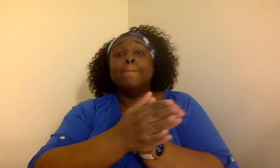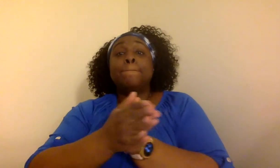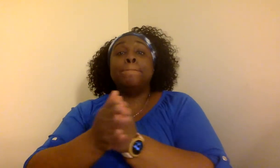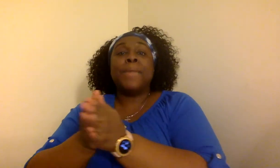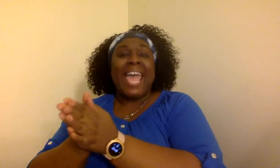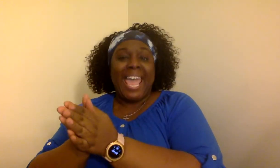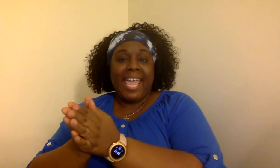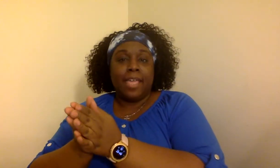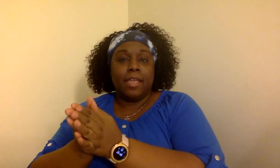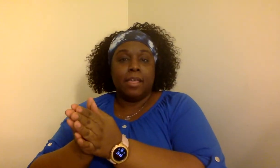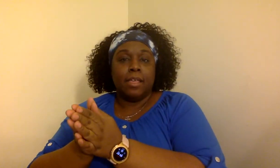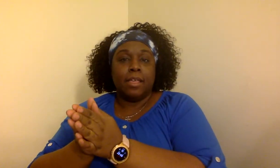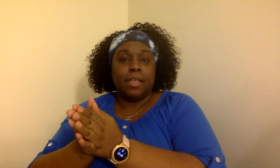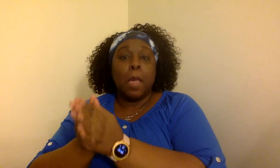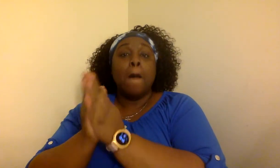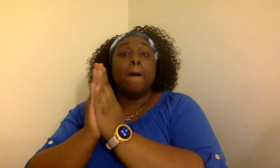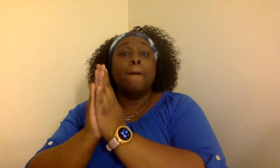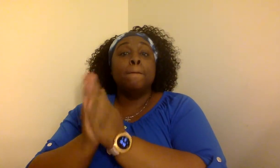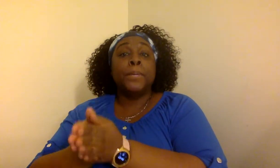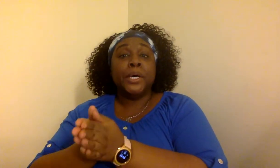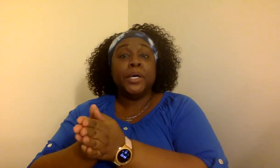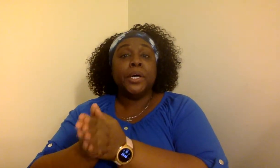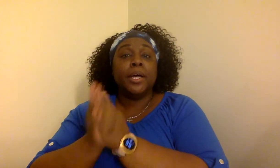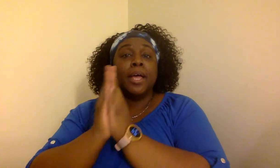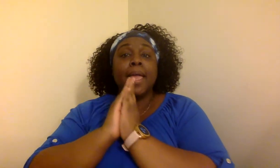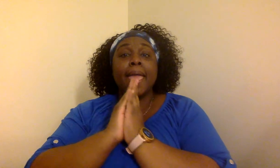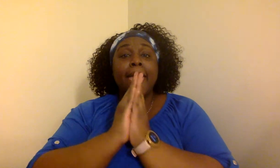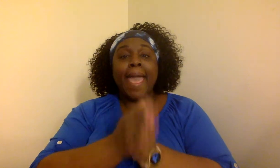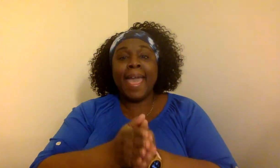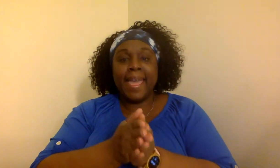Bay, b, a,